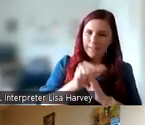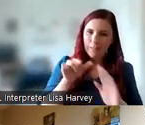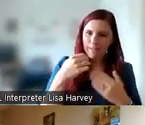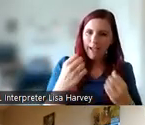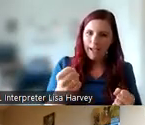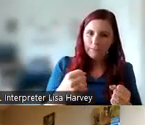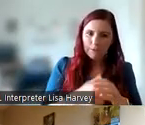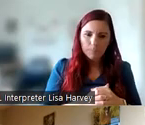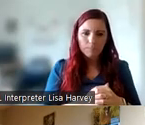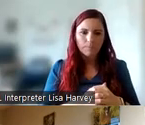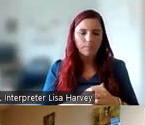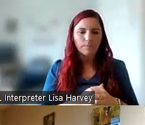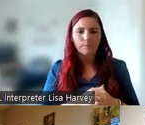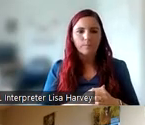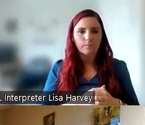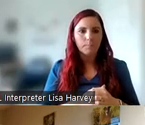interventions or new research.